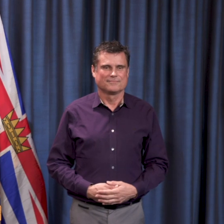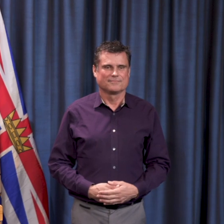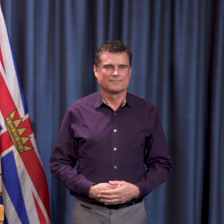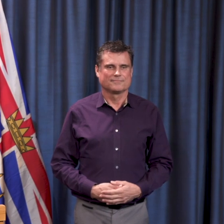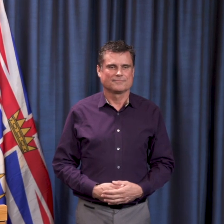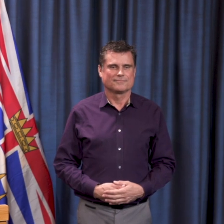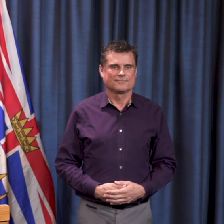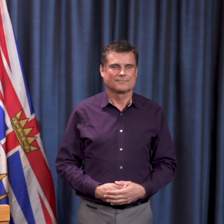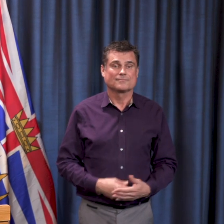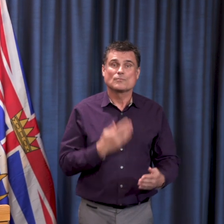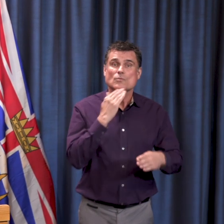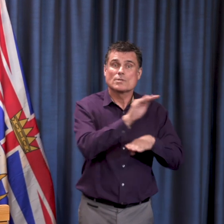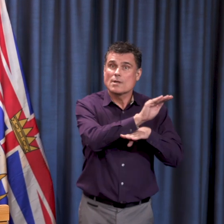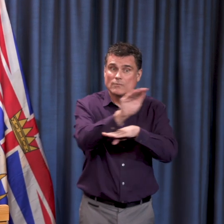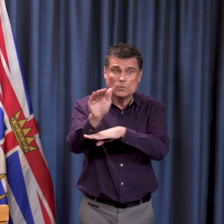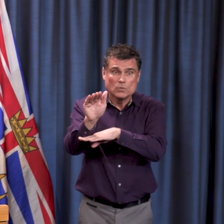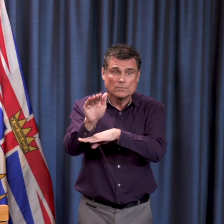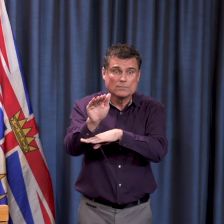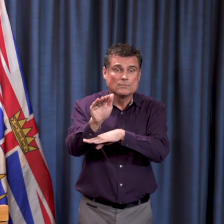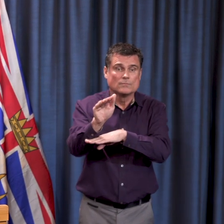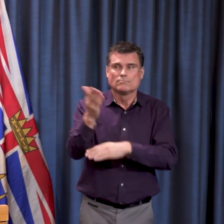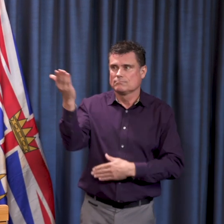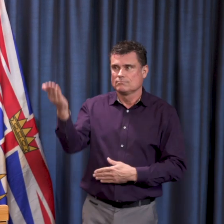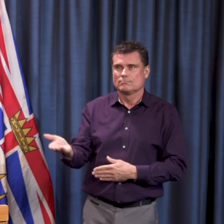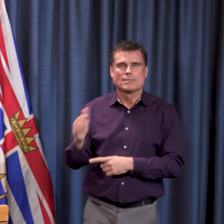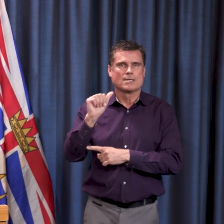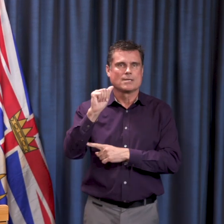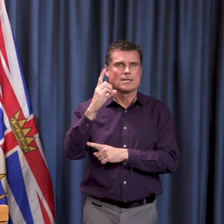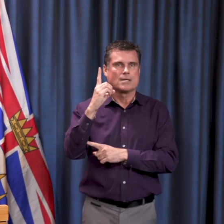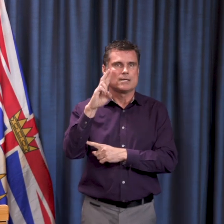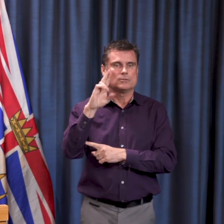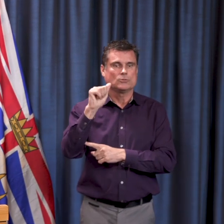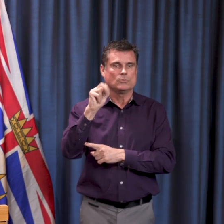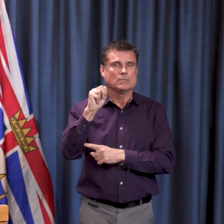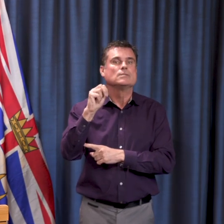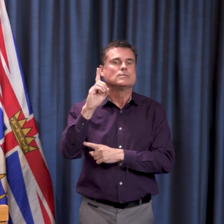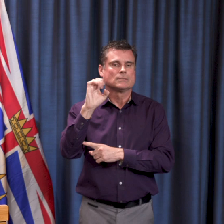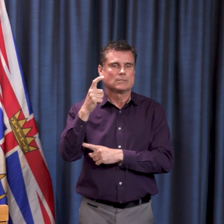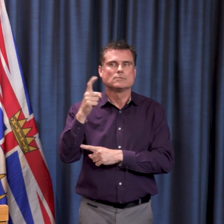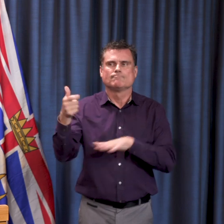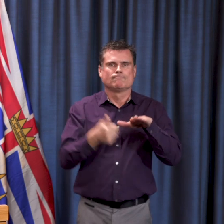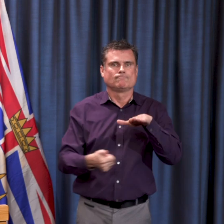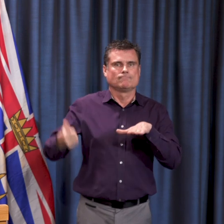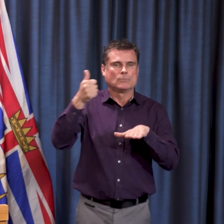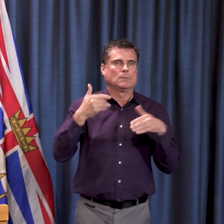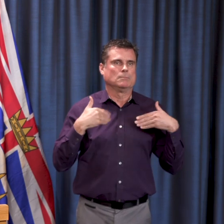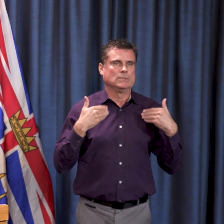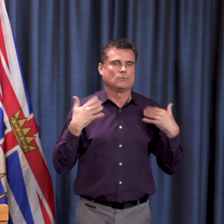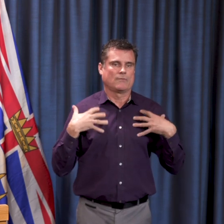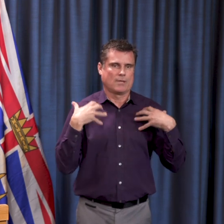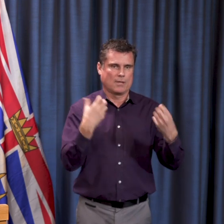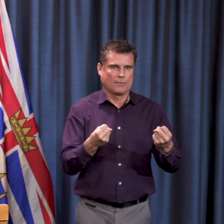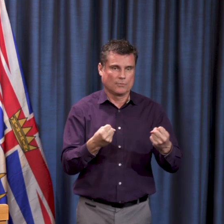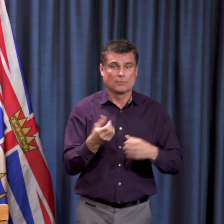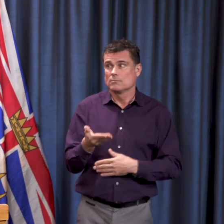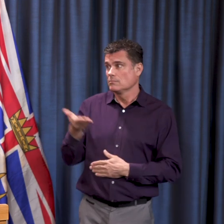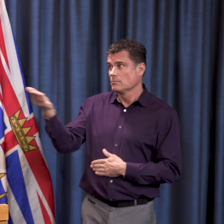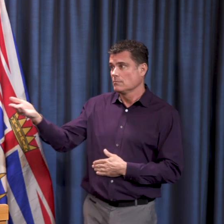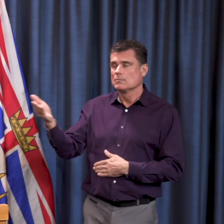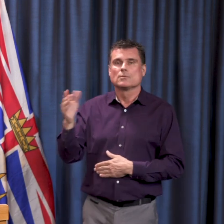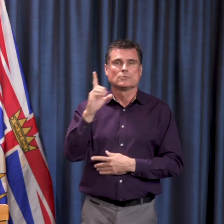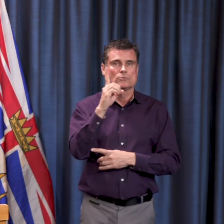Good afternoon, I'm Adrian Dix, B.C. Minister of Health. Beside me is our Provincial Health Officer, Dr. Bonnie Henry. We're honored to be here